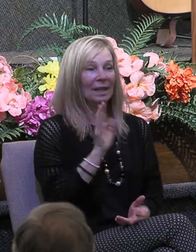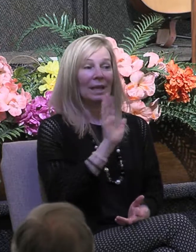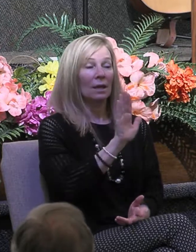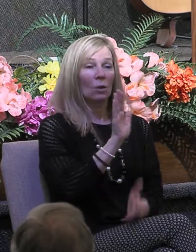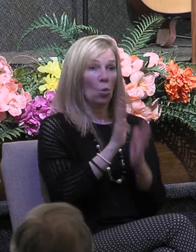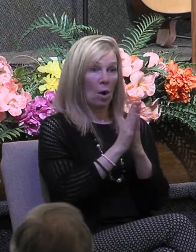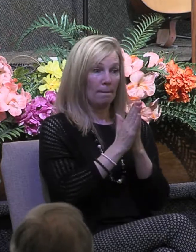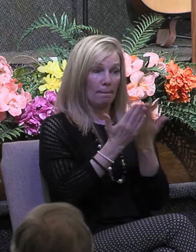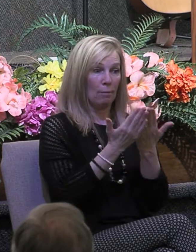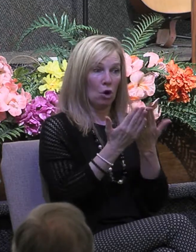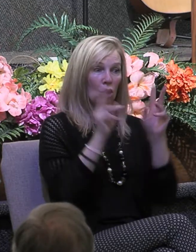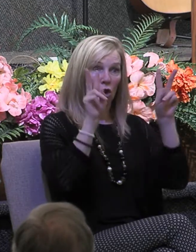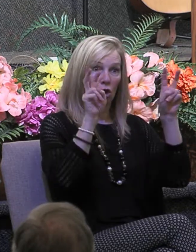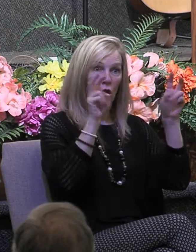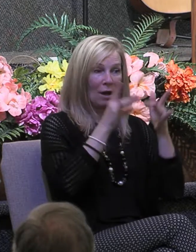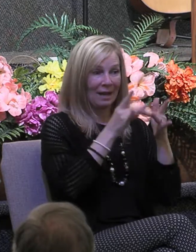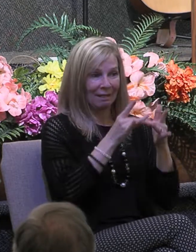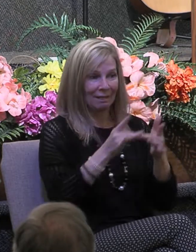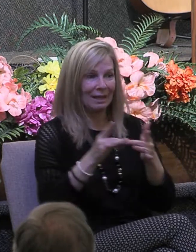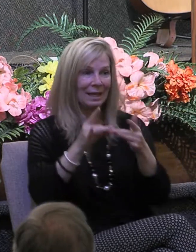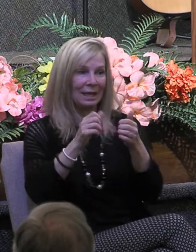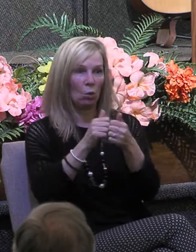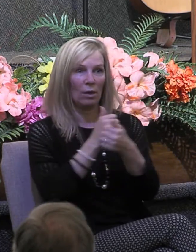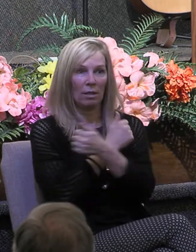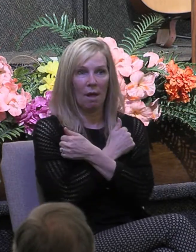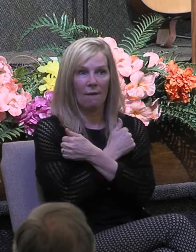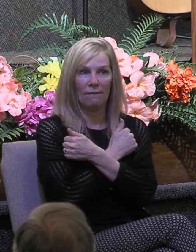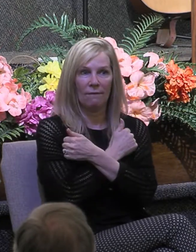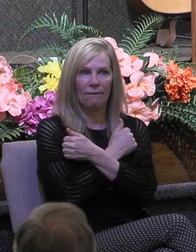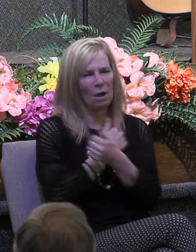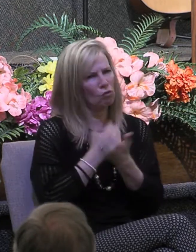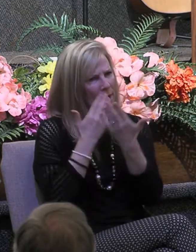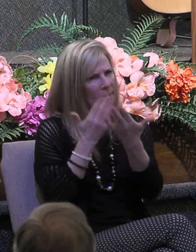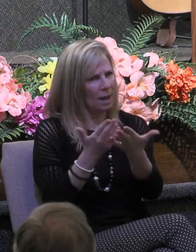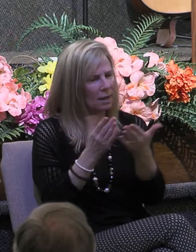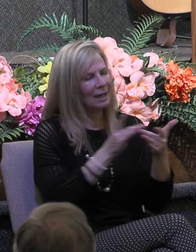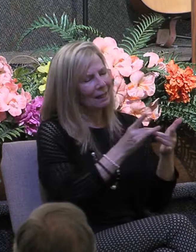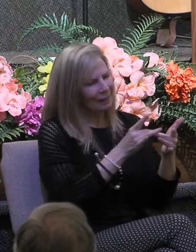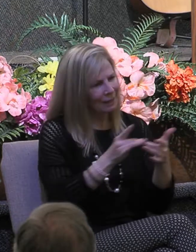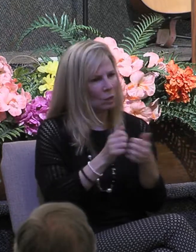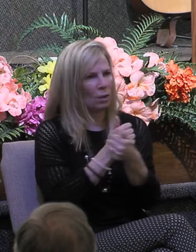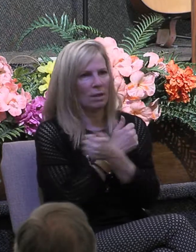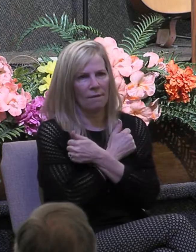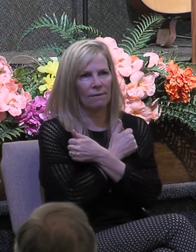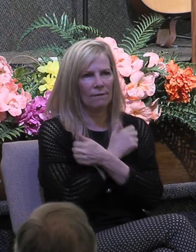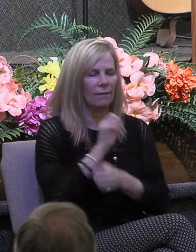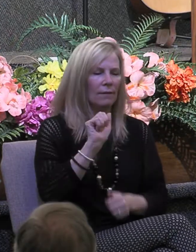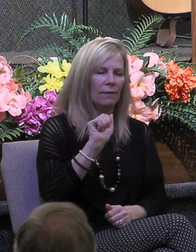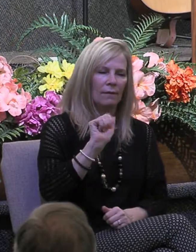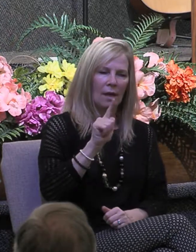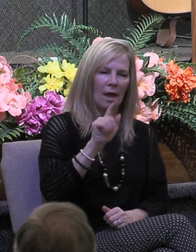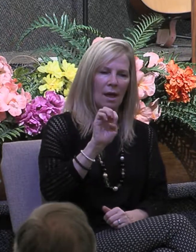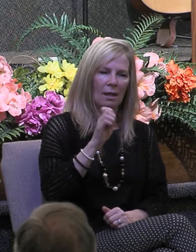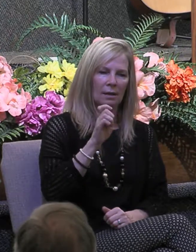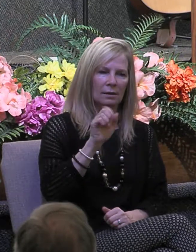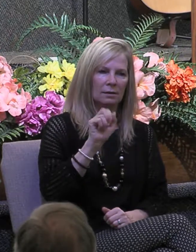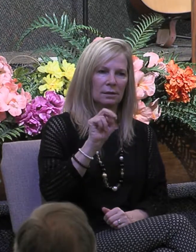leading with love which I highly recommend leading with love Alexander Strach says that when he